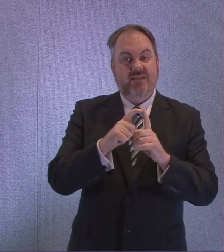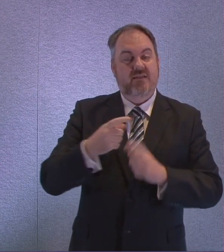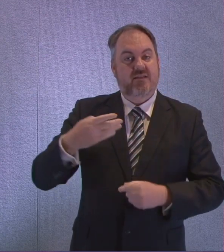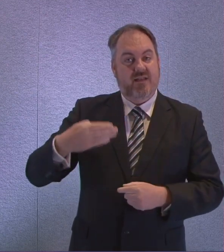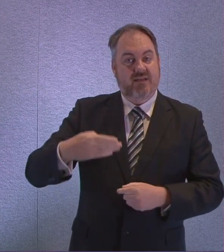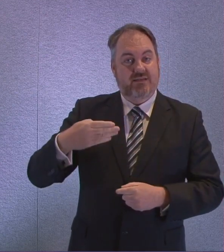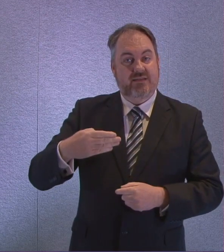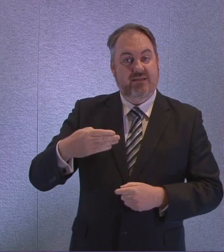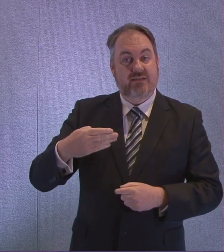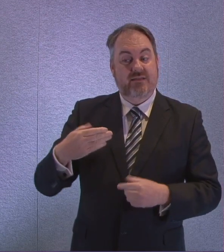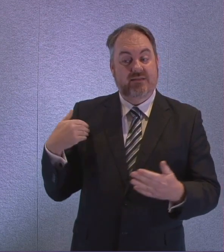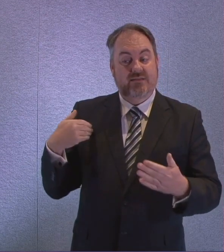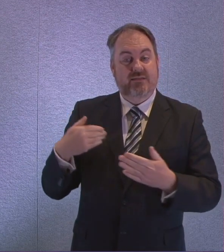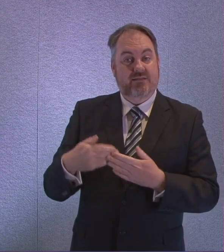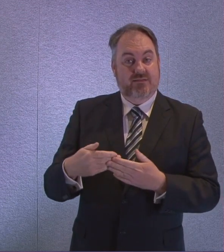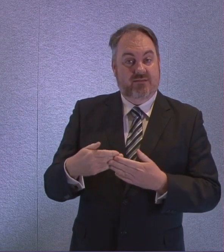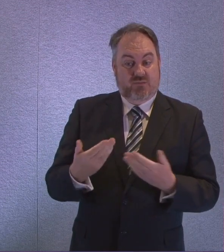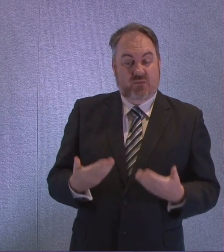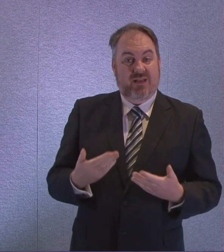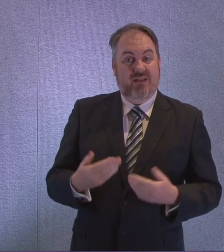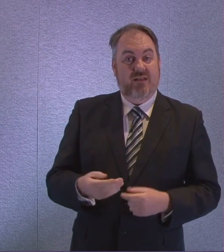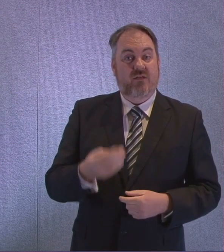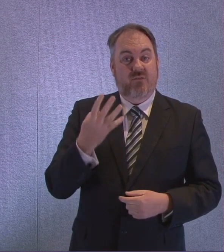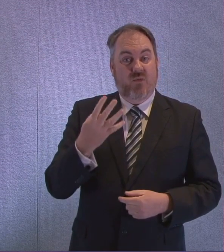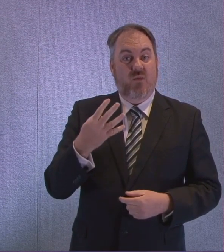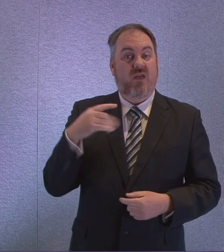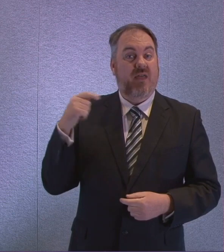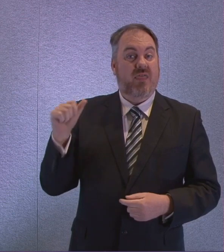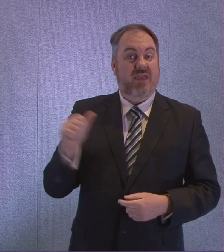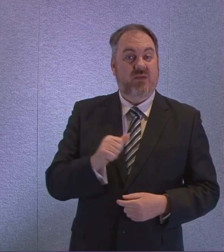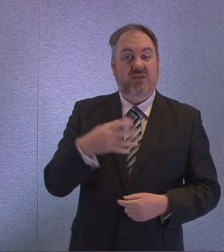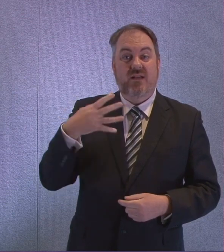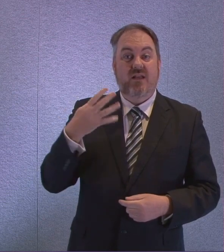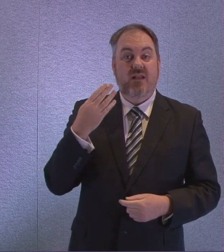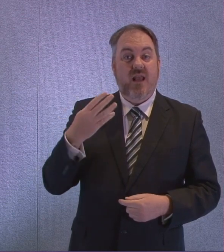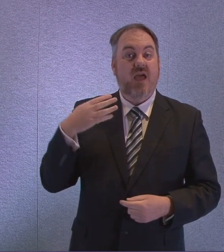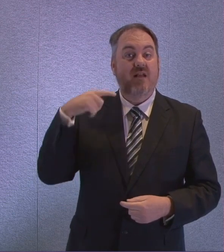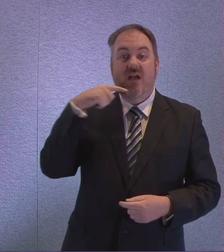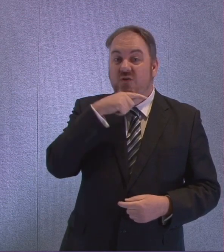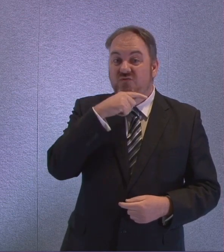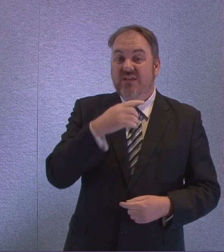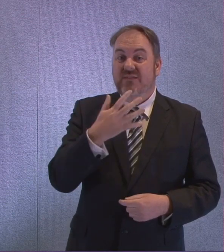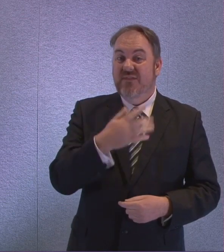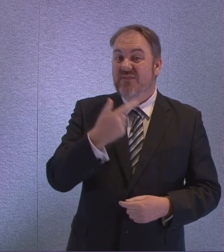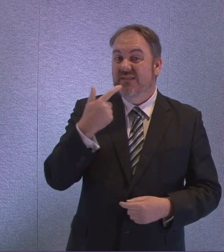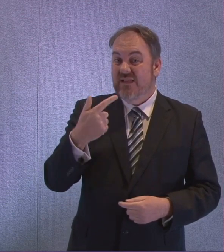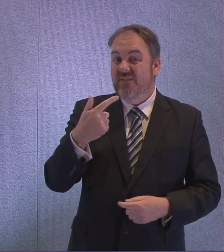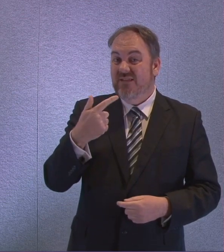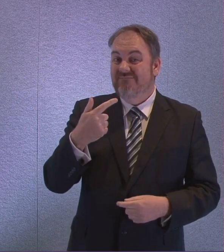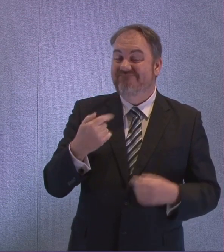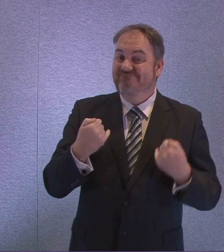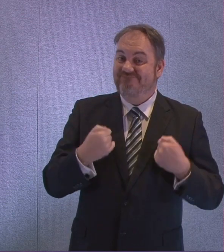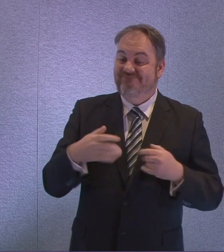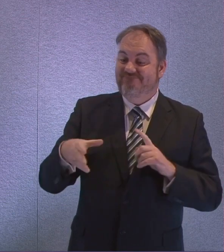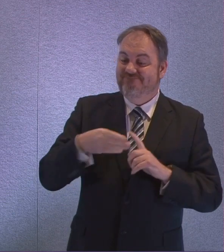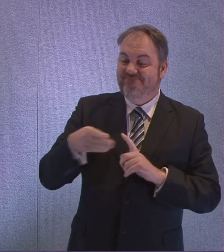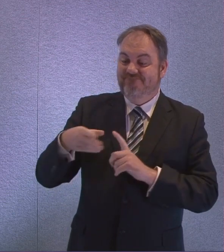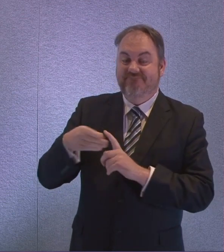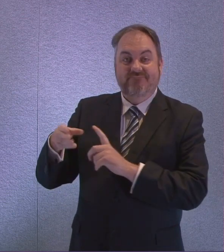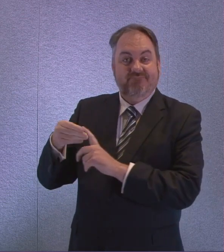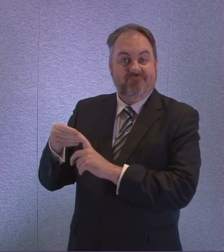have been 4,957 positive cases confirmed. That is an increase of